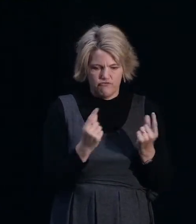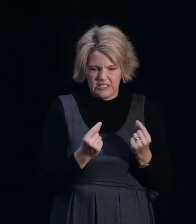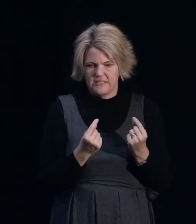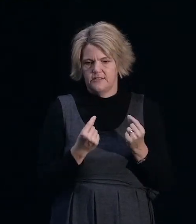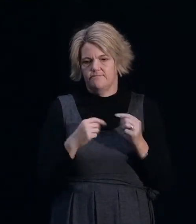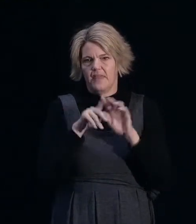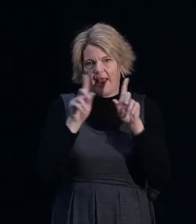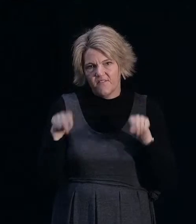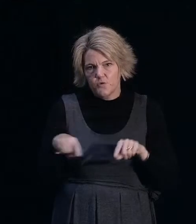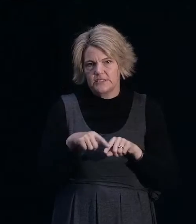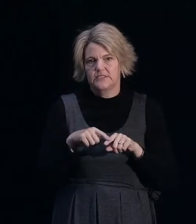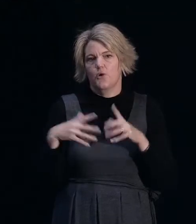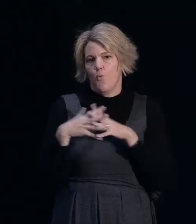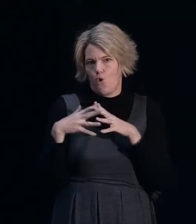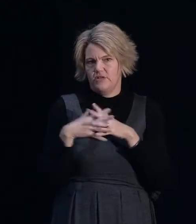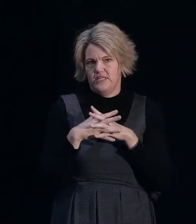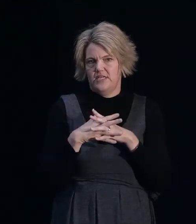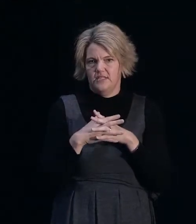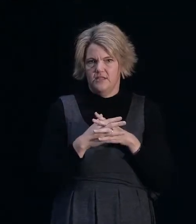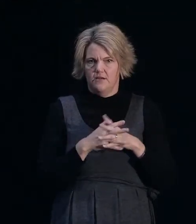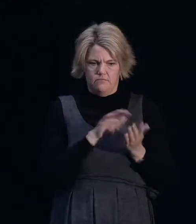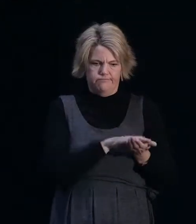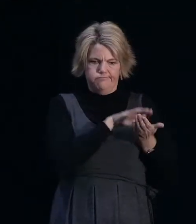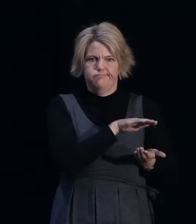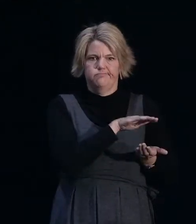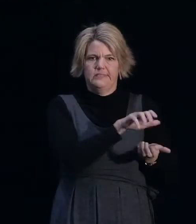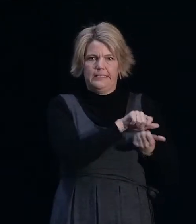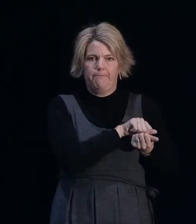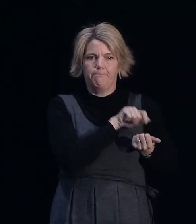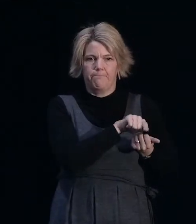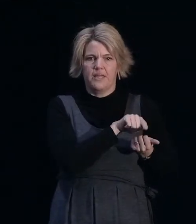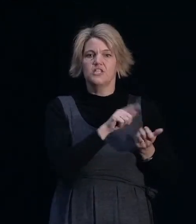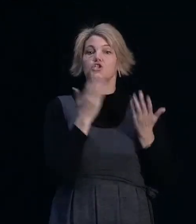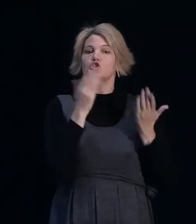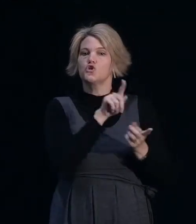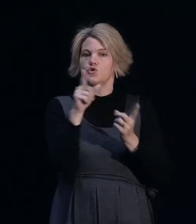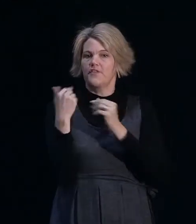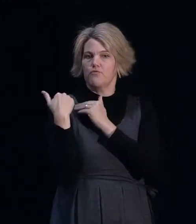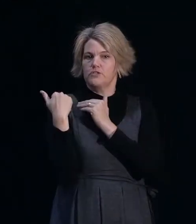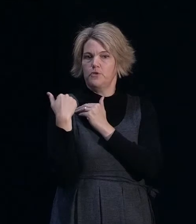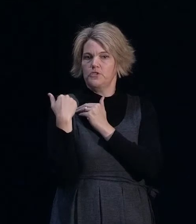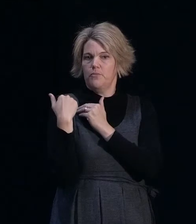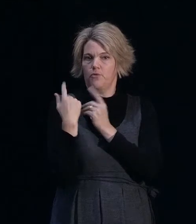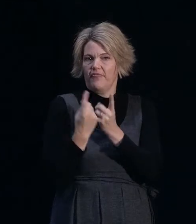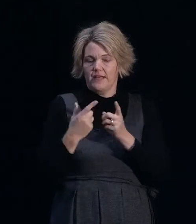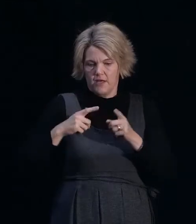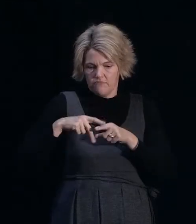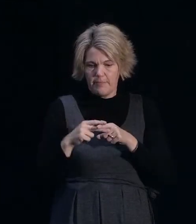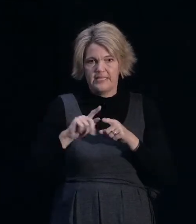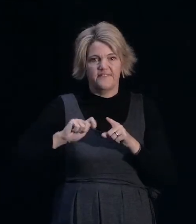will help to build a paper trail that you did the responsible thing, got those repairs fixed and who did that work.